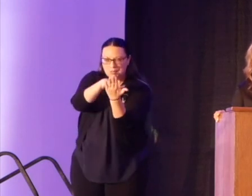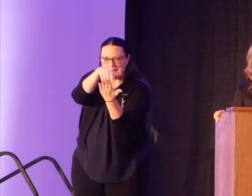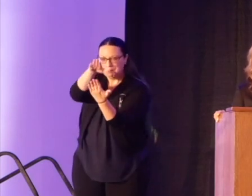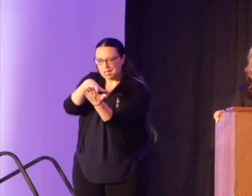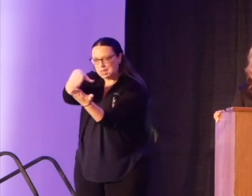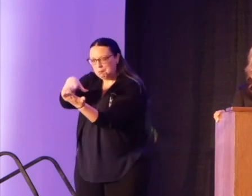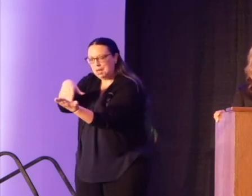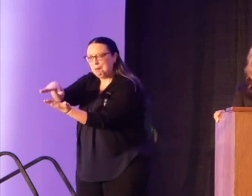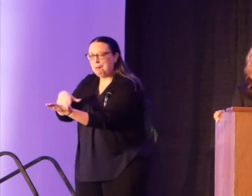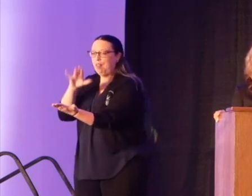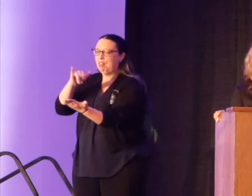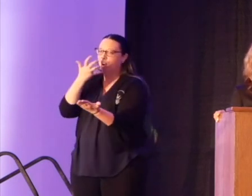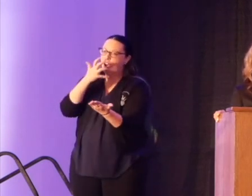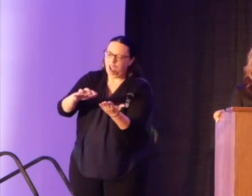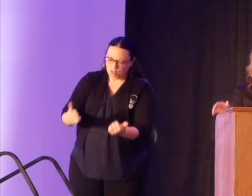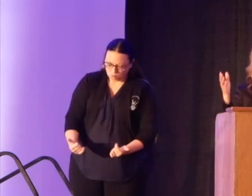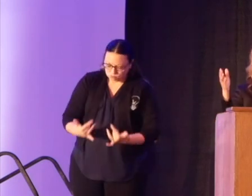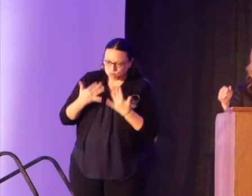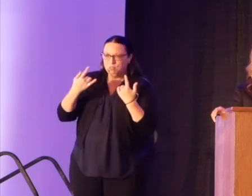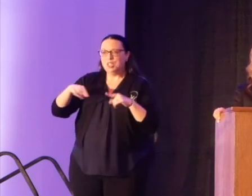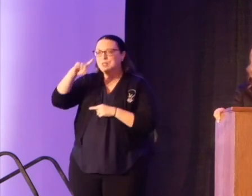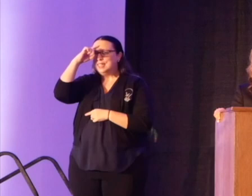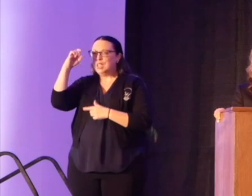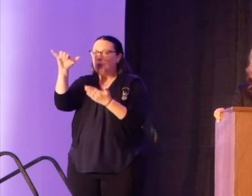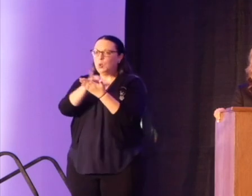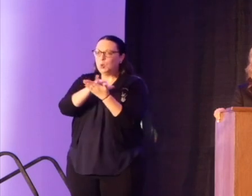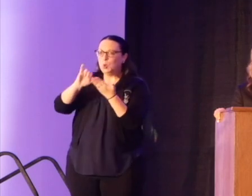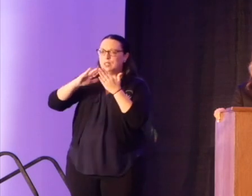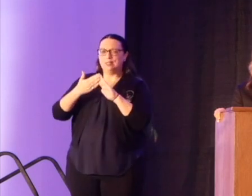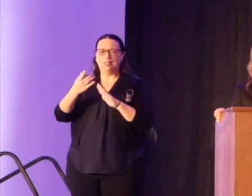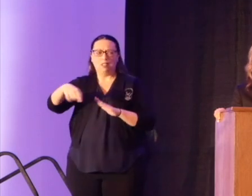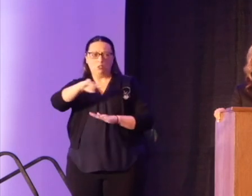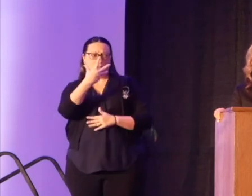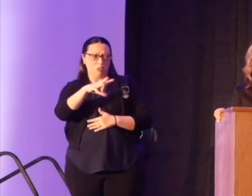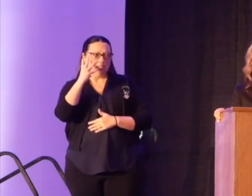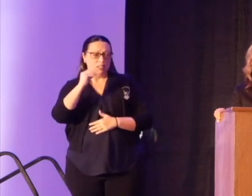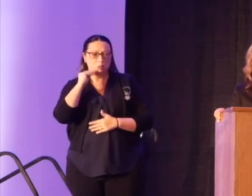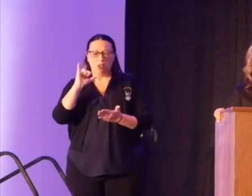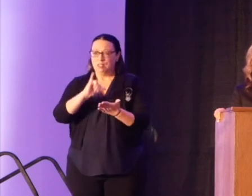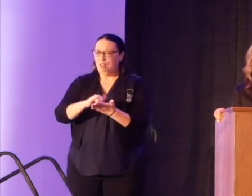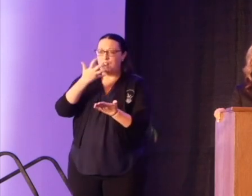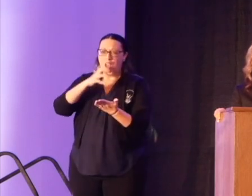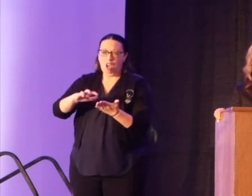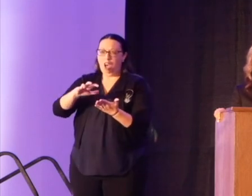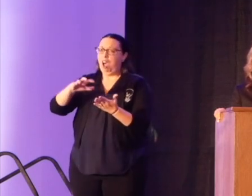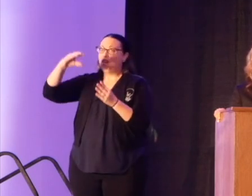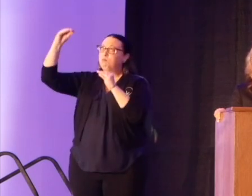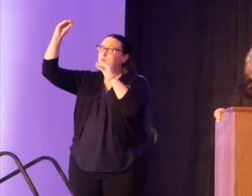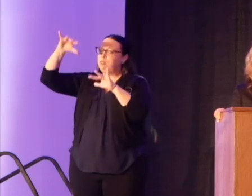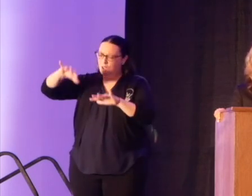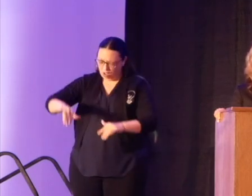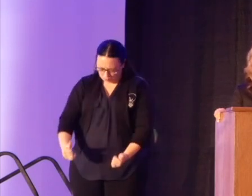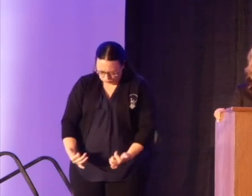unforgiving hot asphalts of summer in New York City, for those of you who know summer in New York City. The names